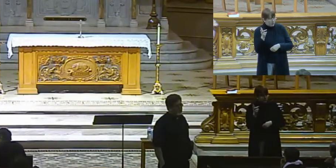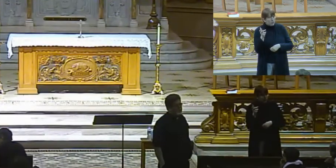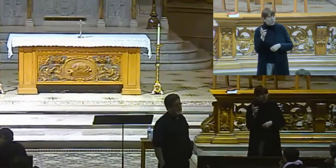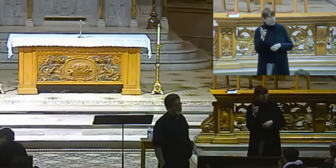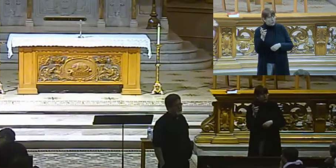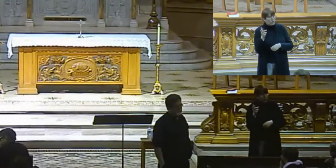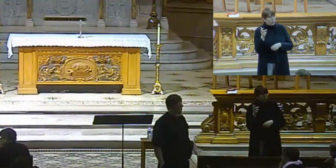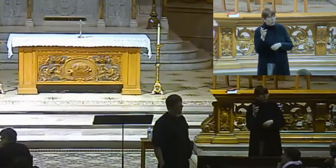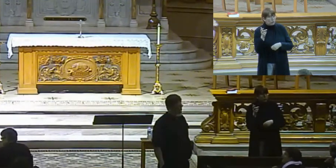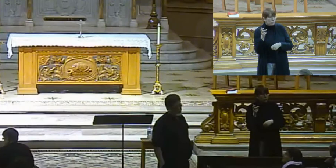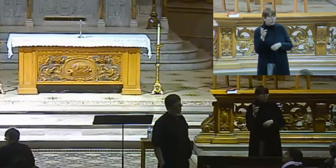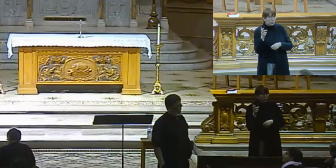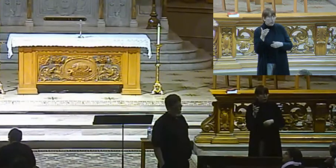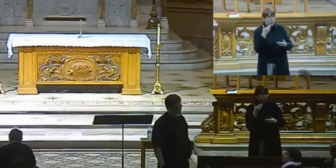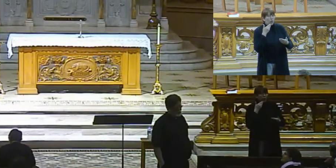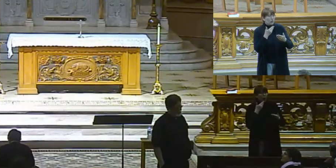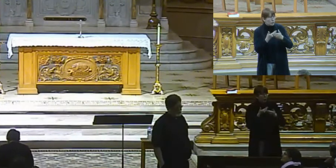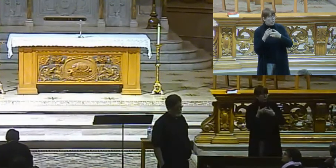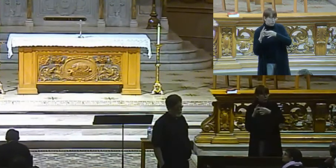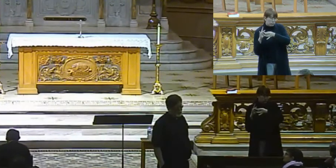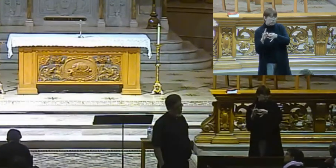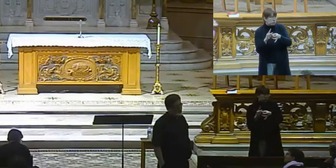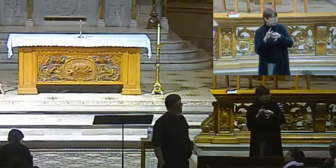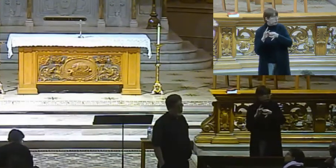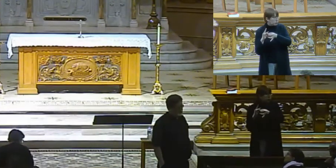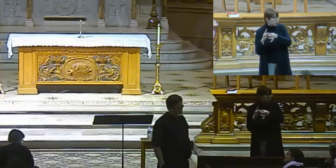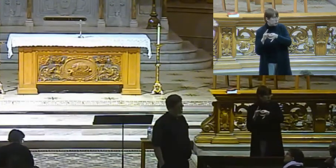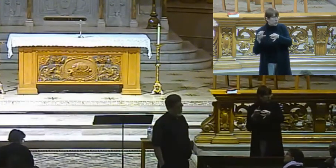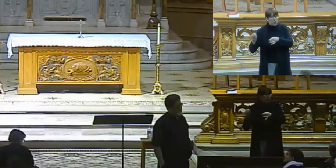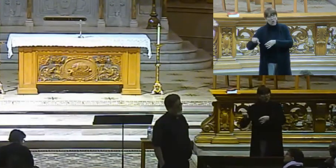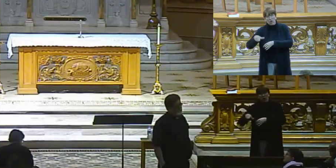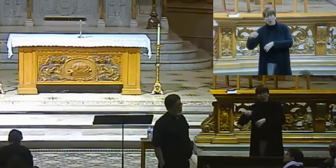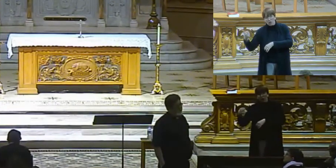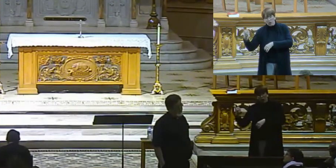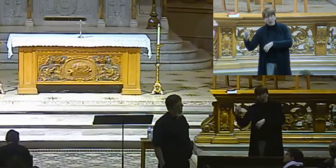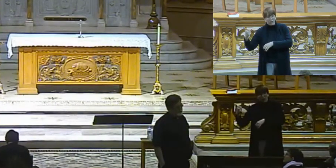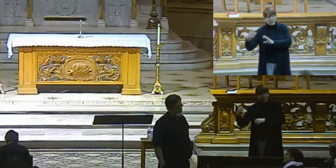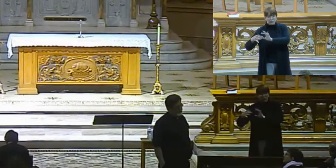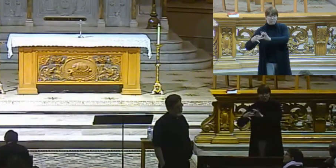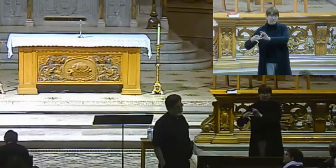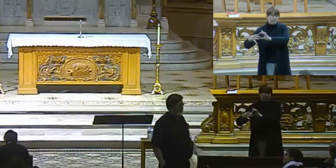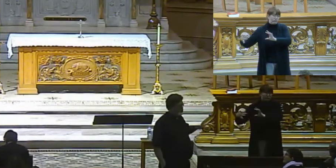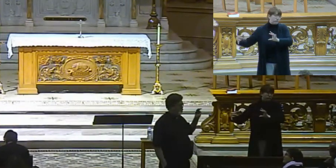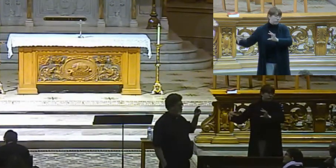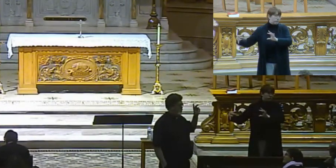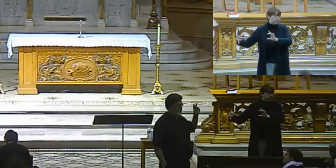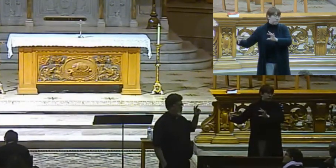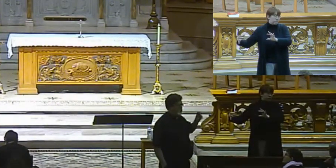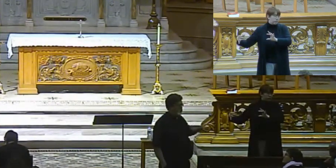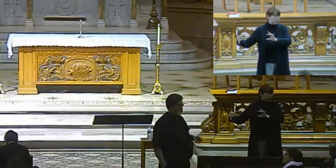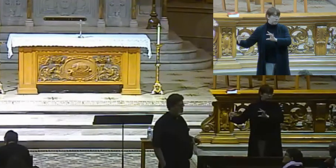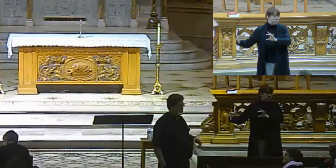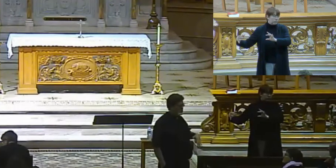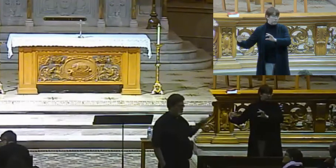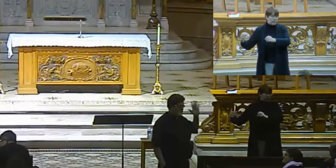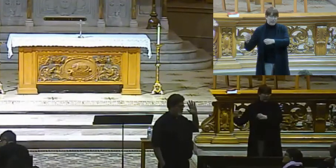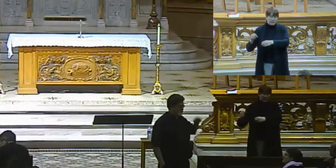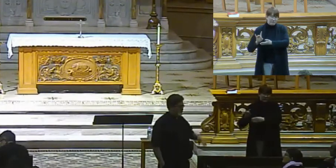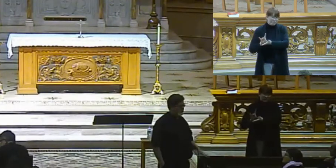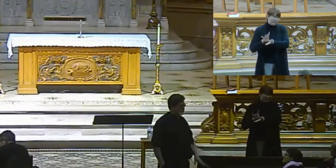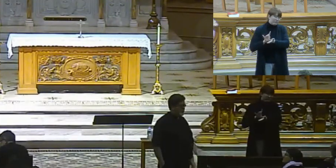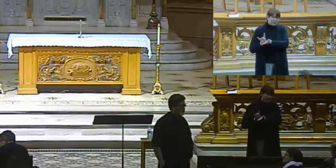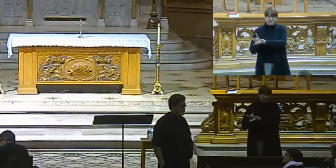good relationship with one another. others have fallen out of that and have excommunicated each other. mean,